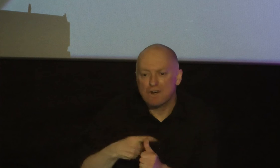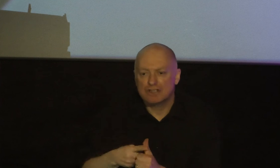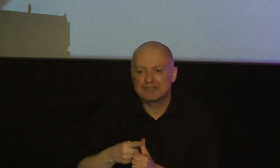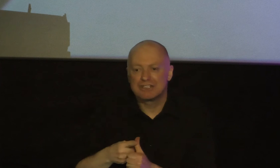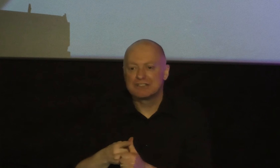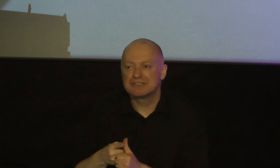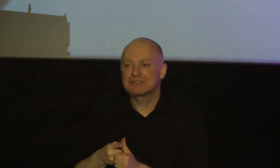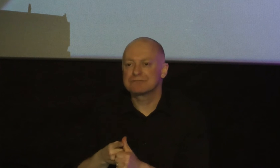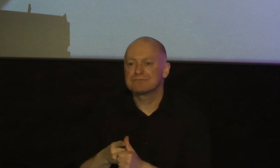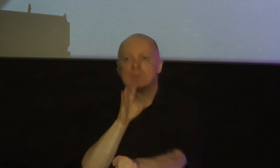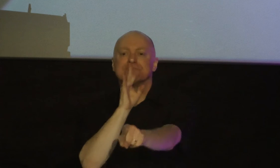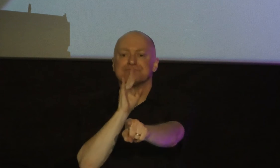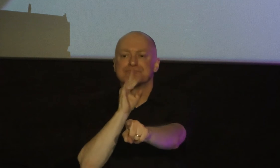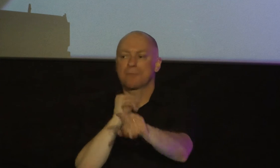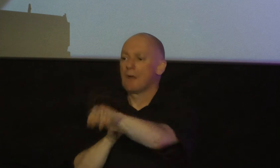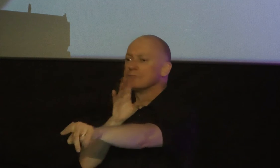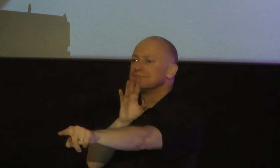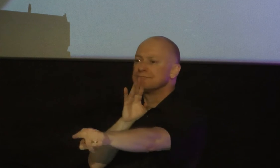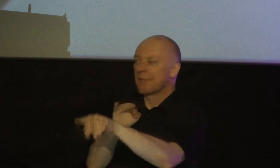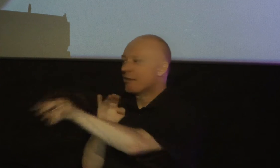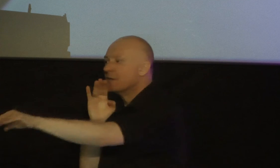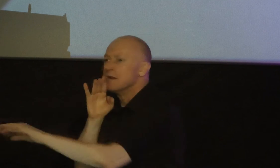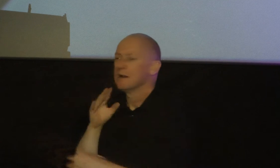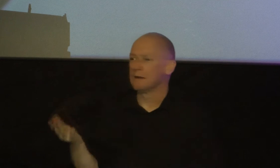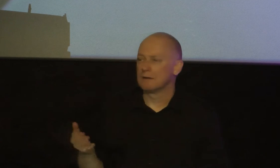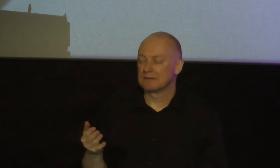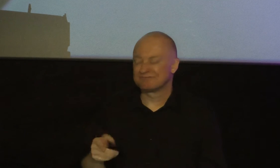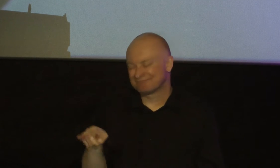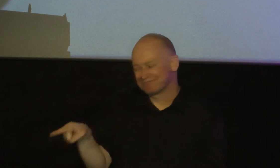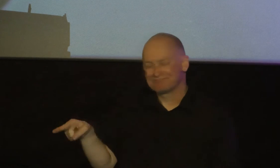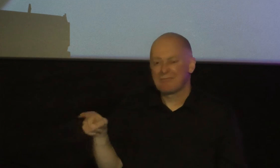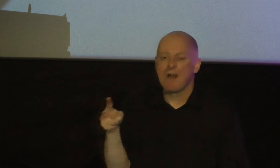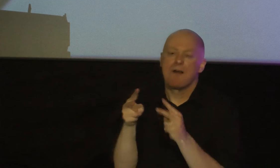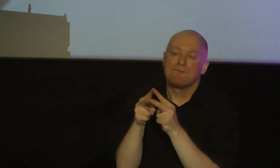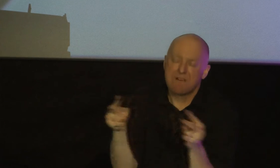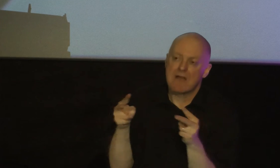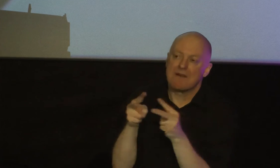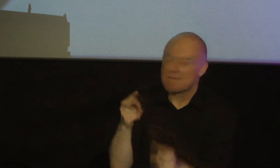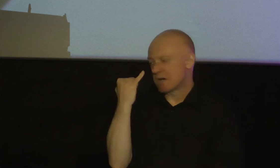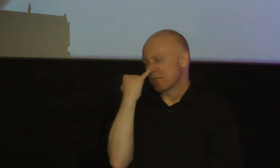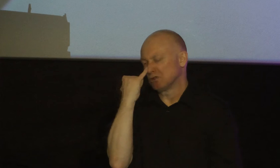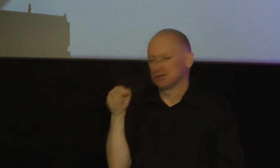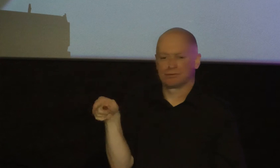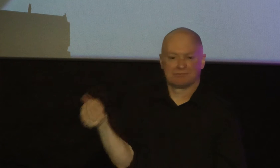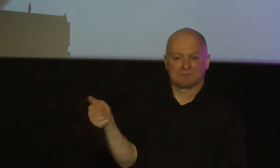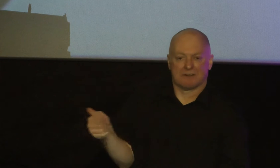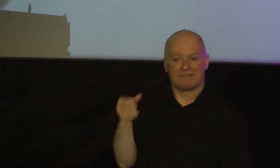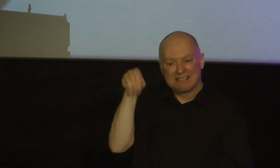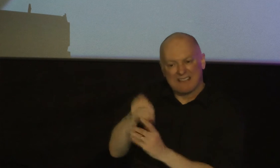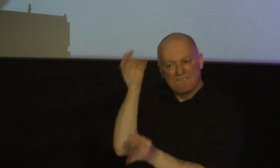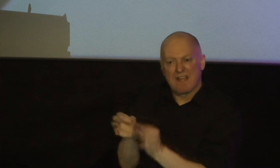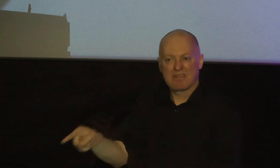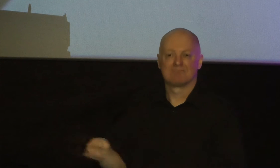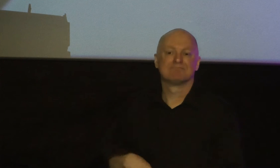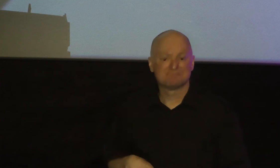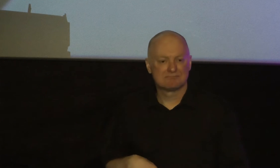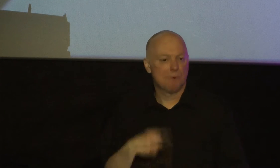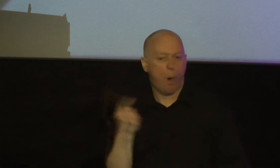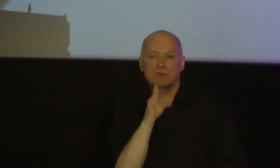listening to all the prospects and I'll show you someone who is very immature in their faith someone